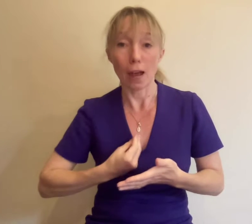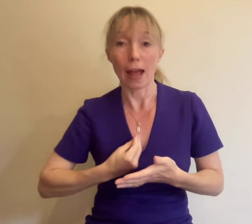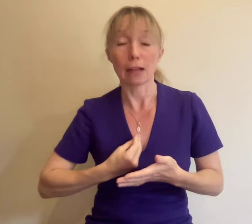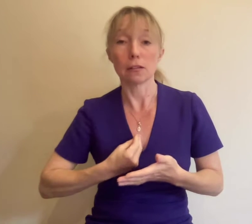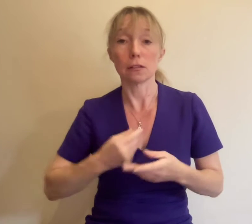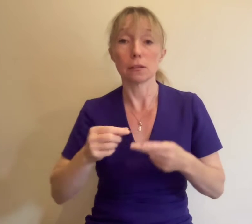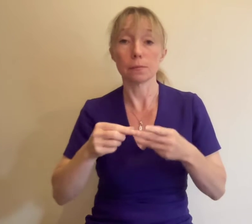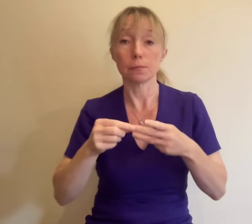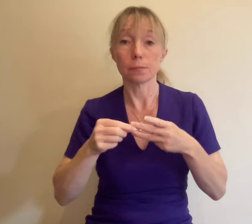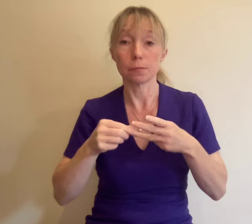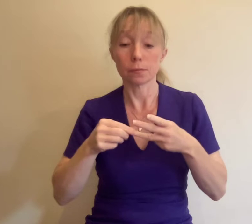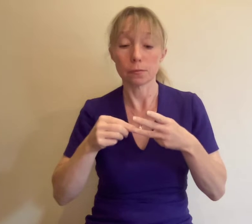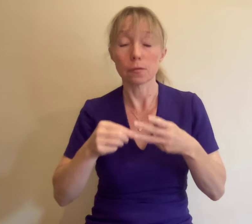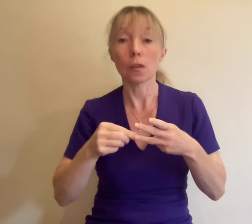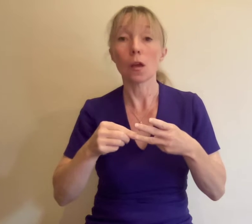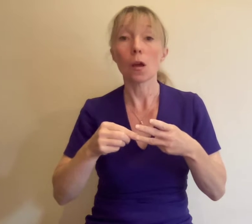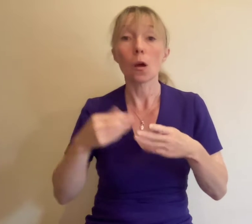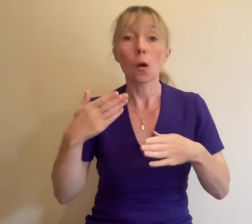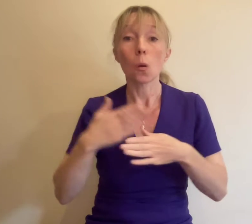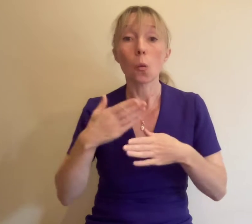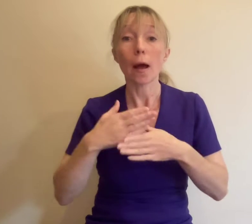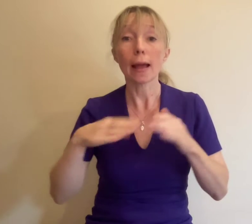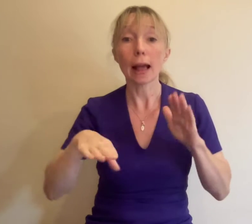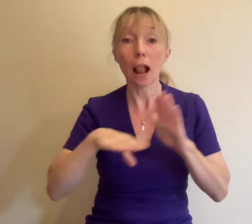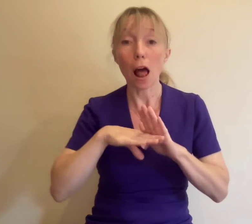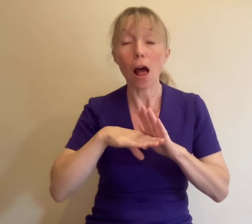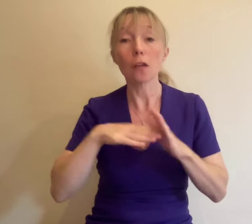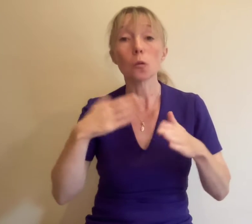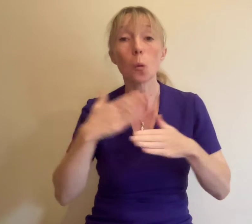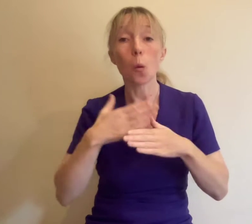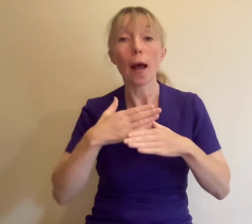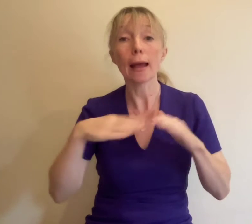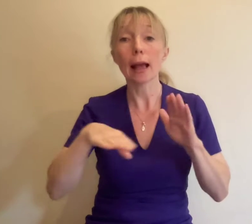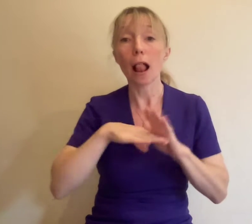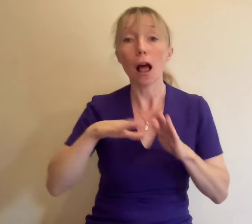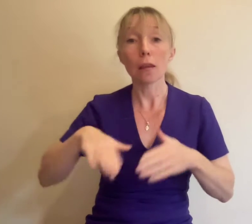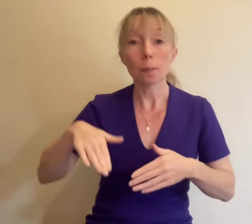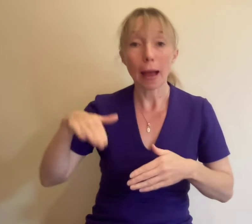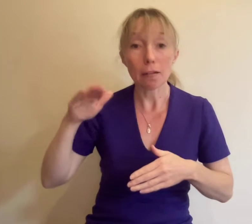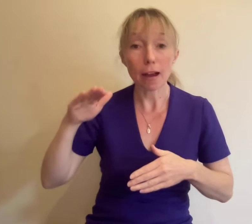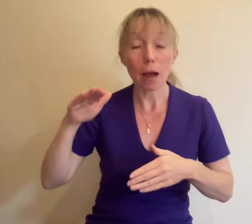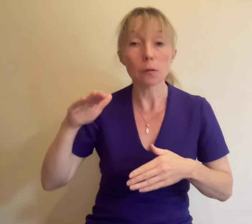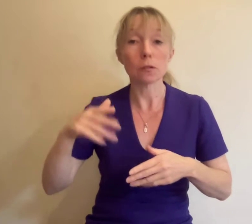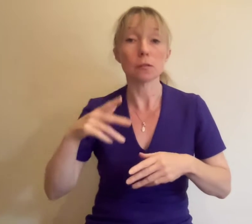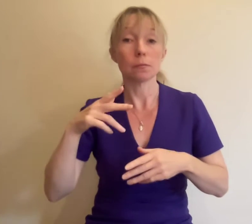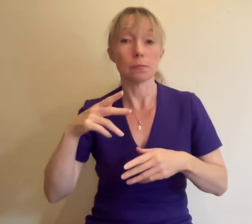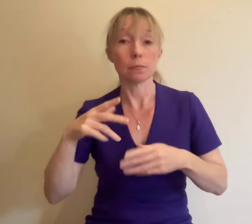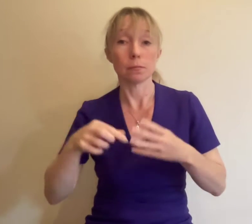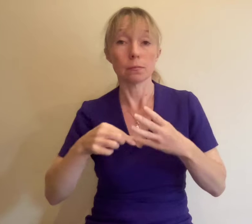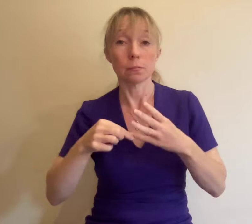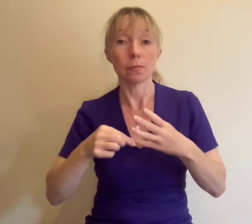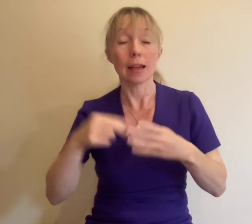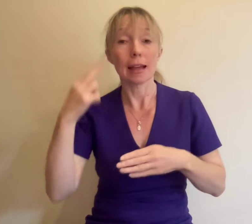Working Class or from a Working Class Background d. and Disabled e.